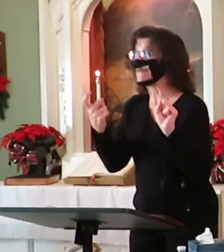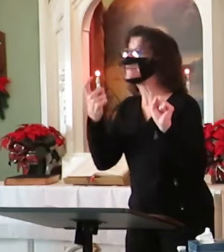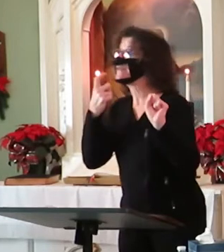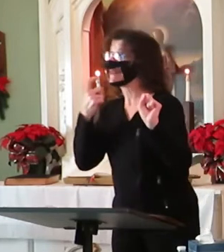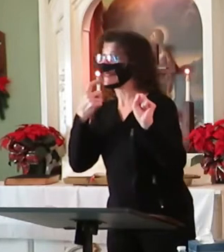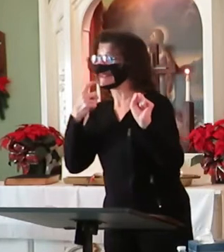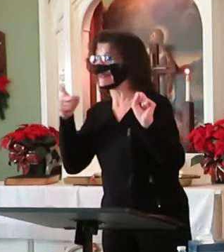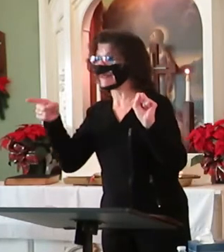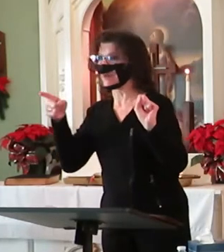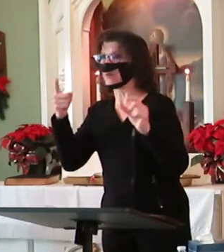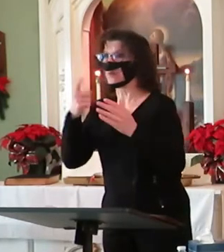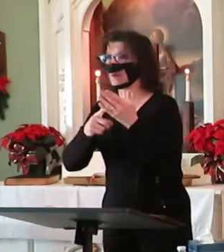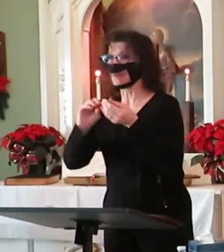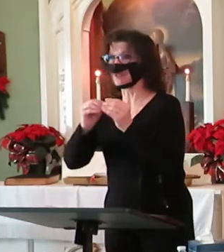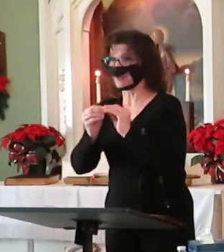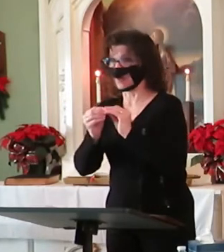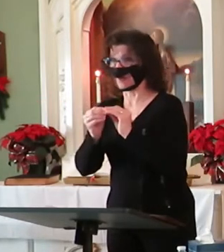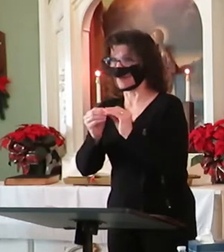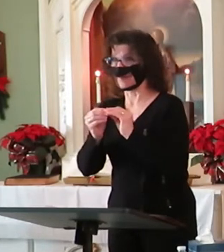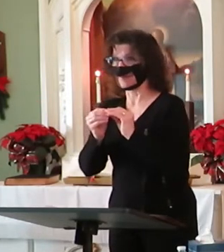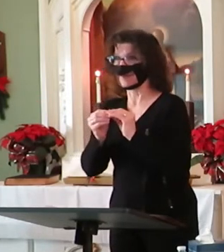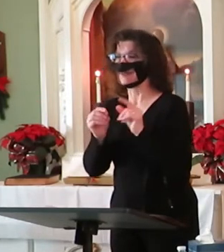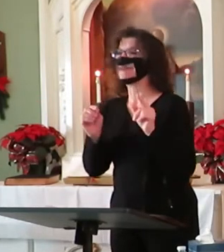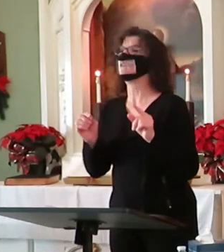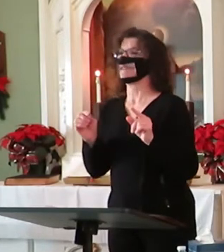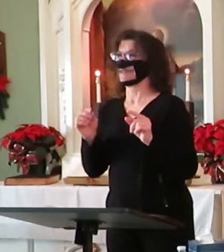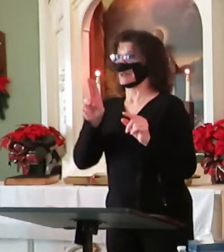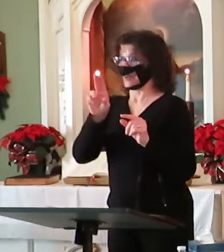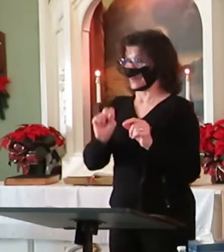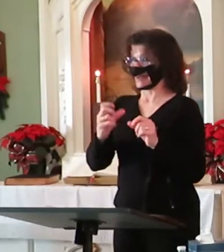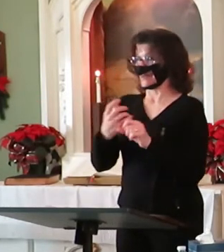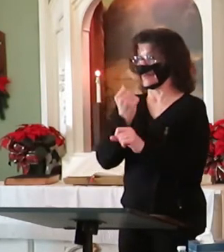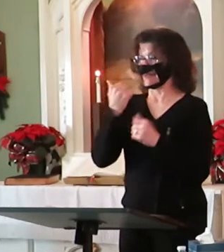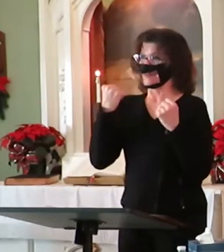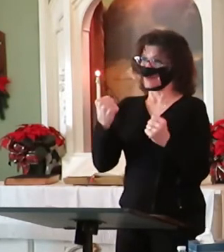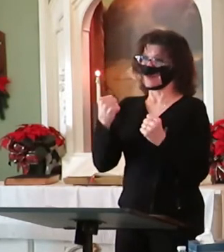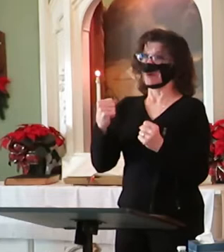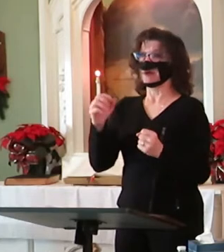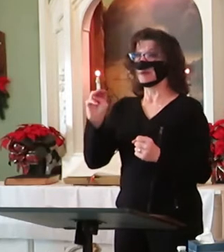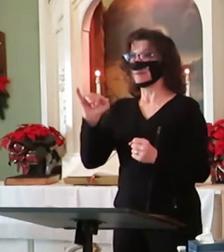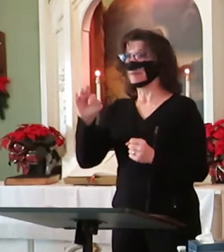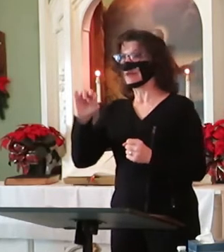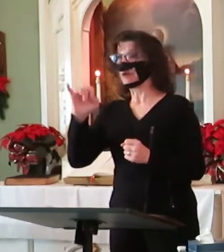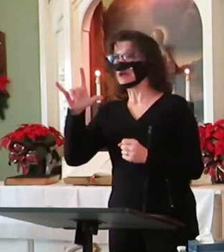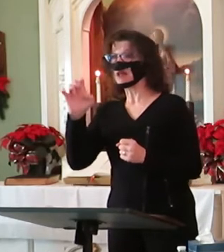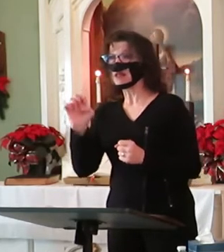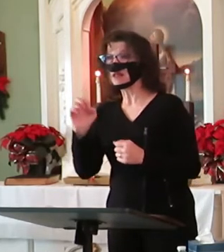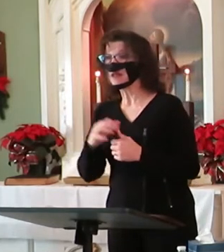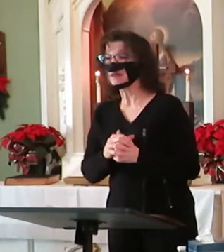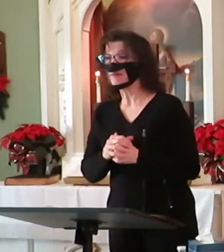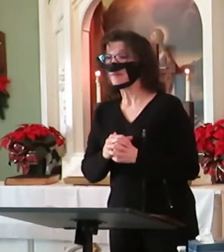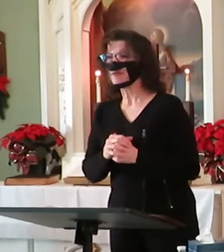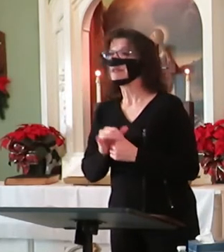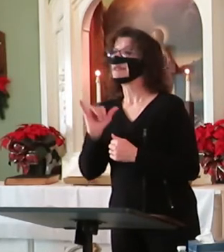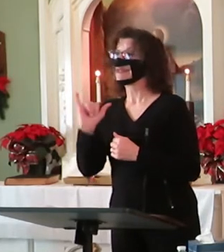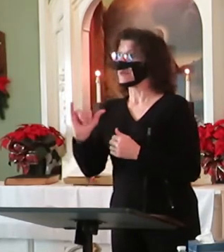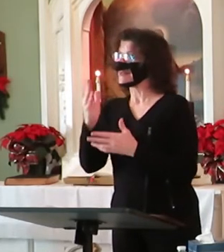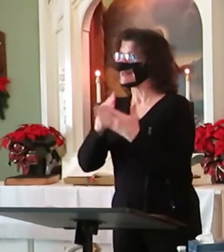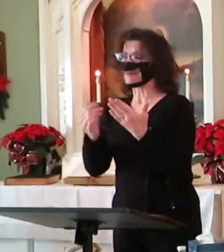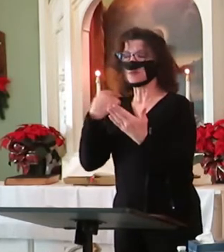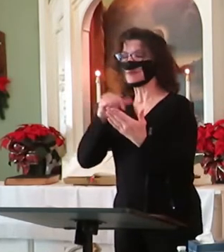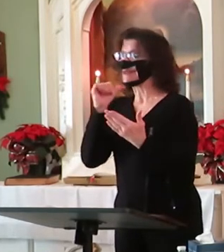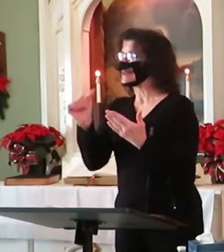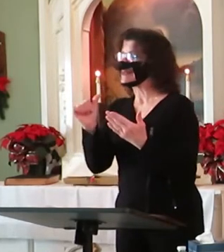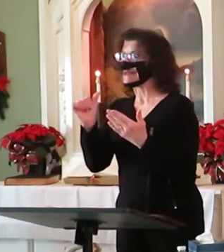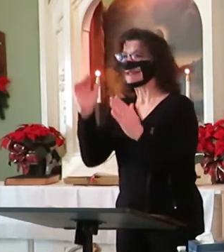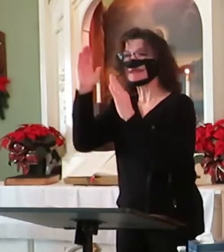the offering. A miracle? Certainly something unexpected, out of nowhere, and possibly